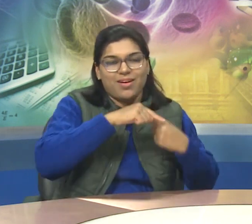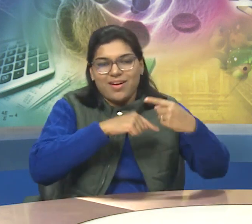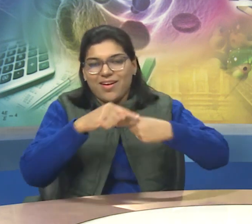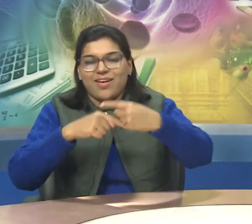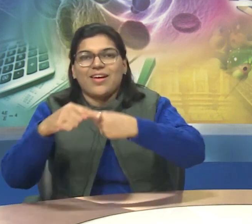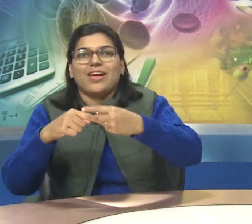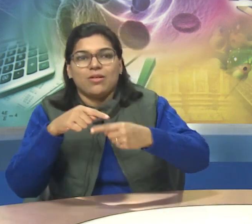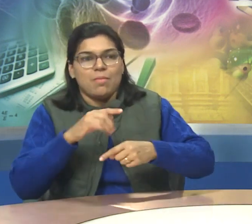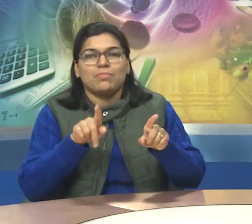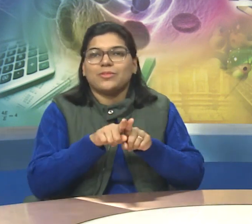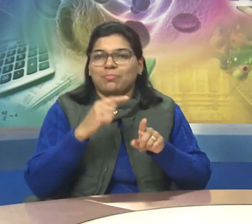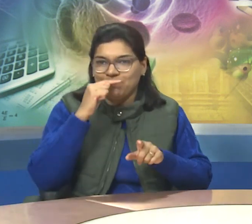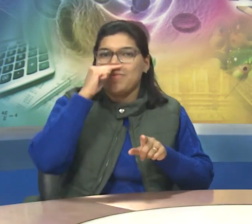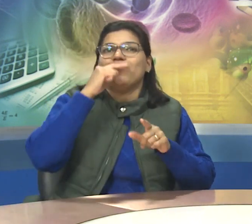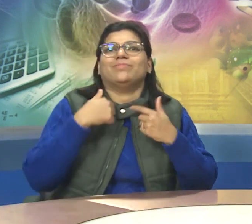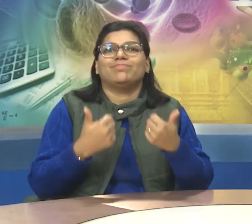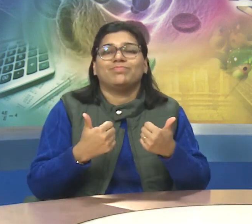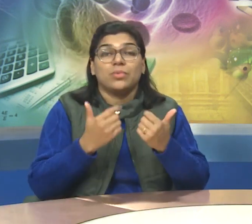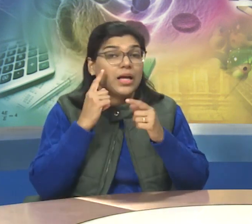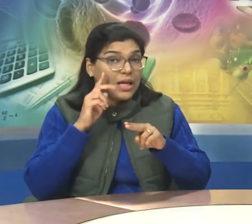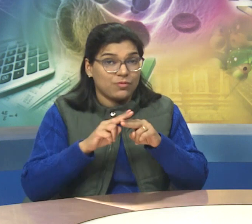Once living too